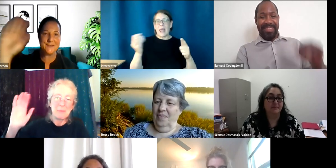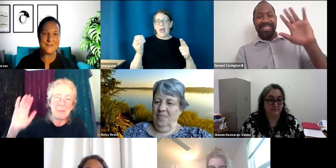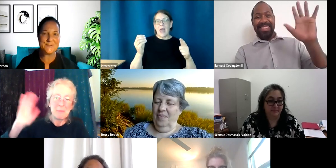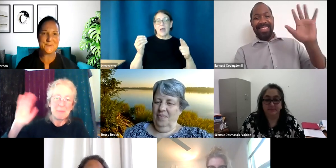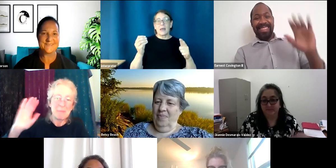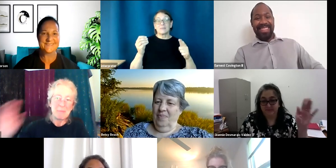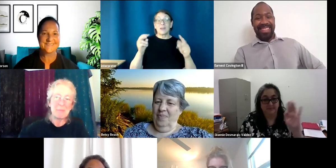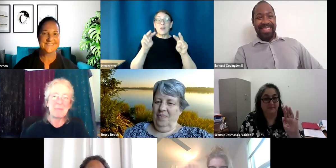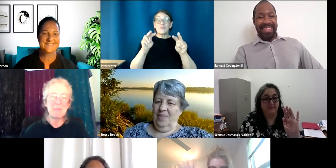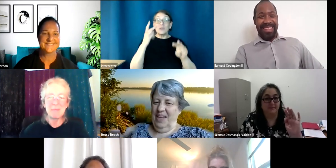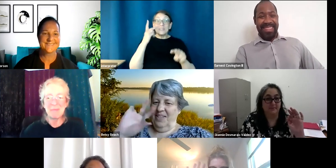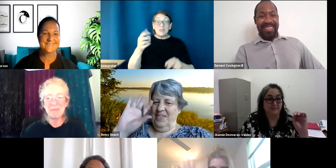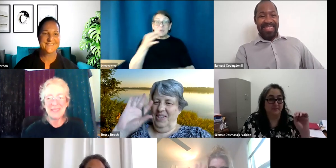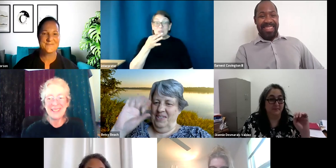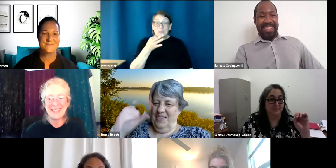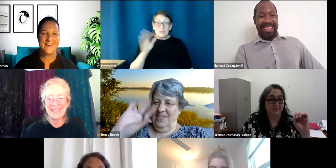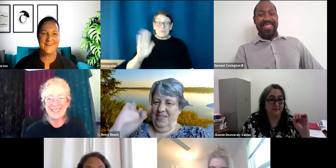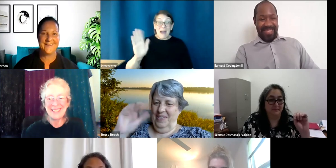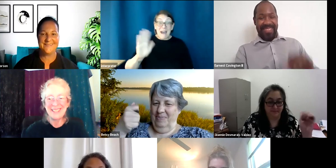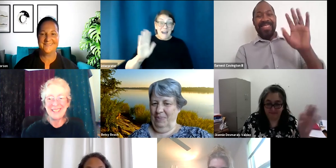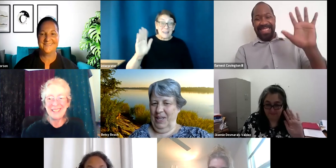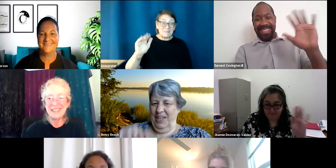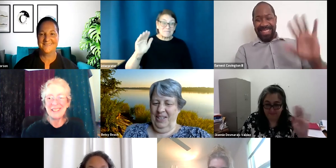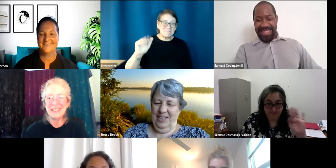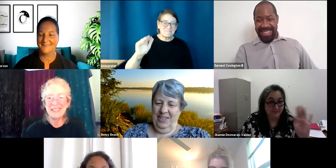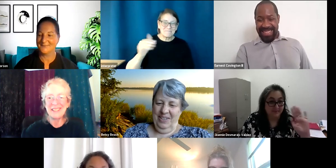to seeing you soon. Thanks. Thank you. Bye. Bye. Bye.